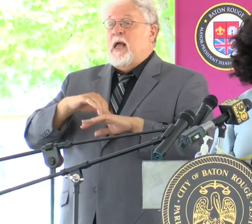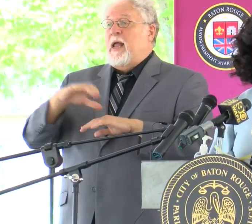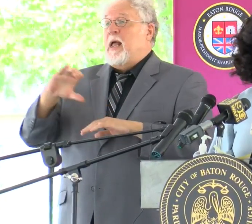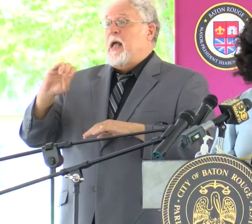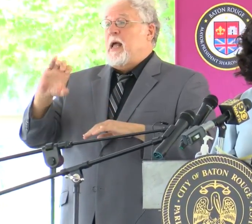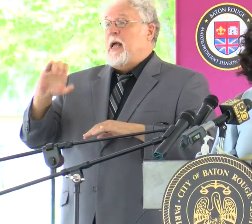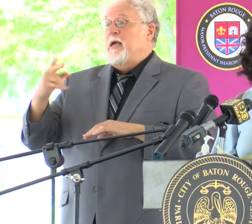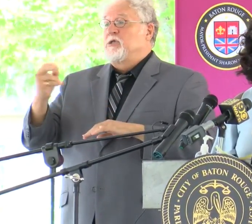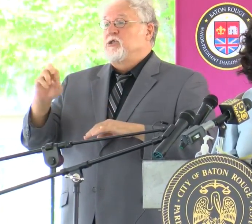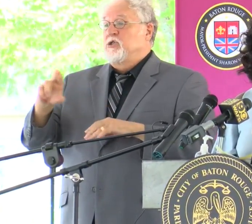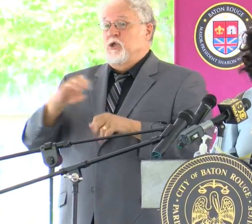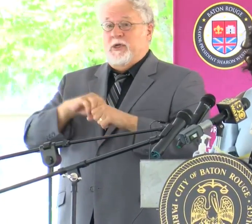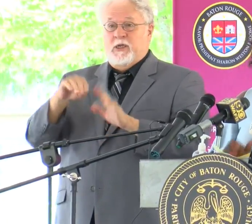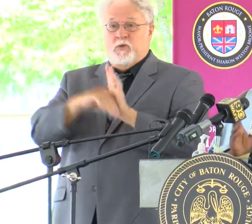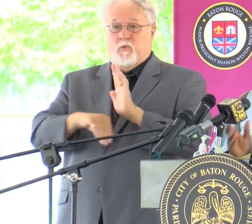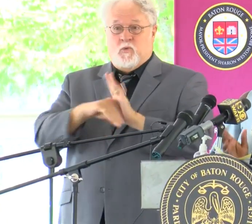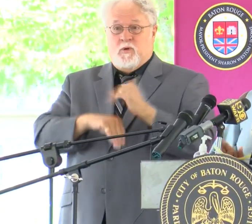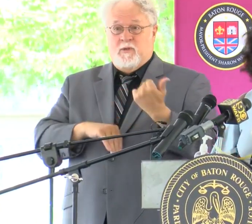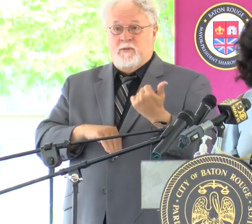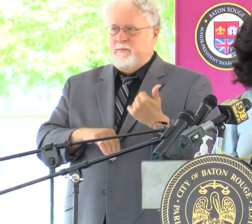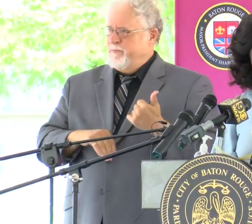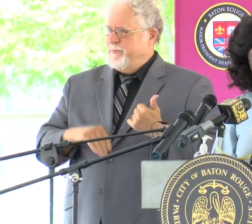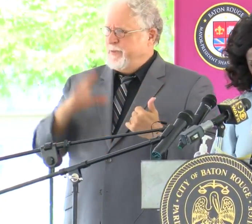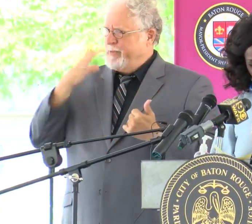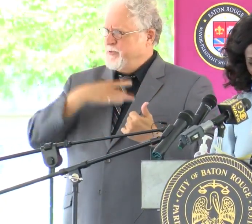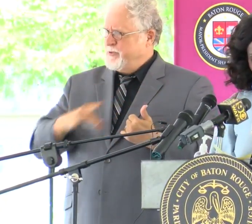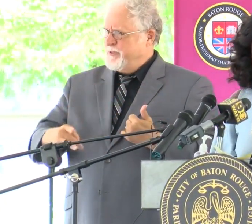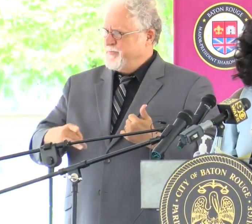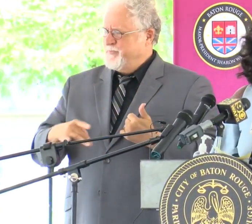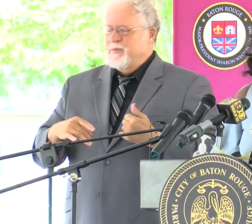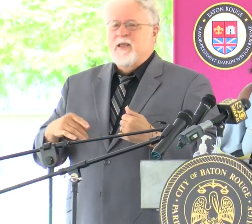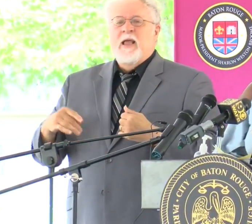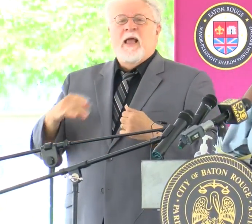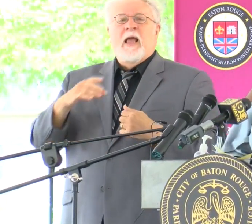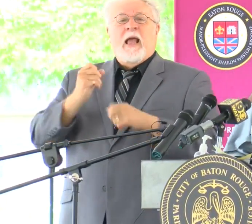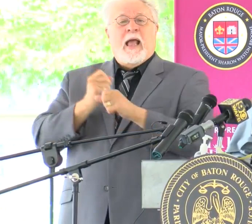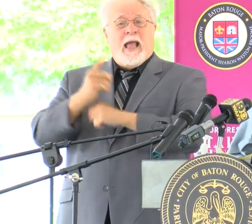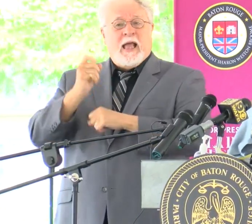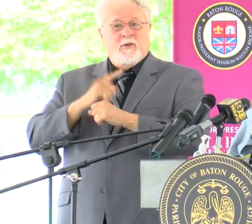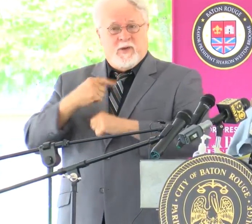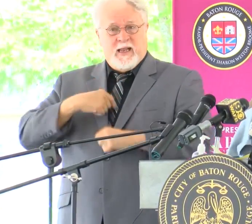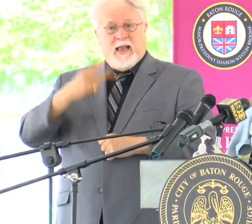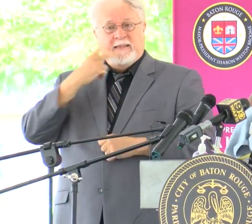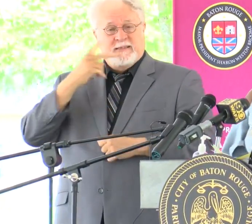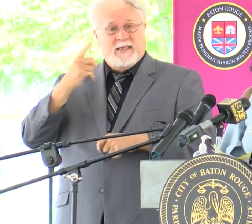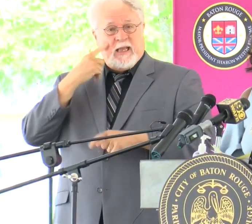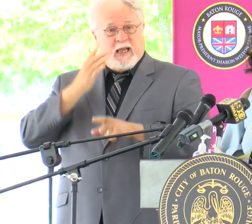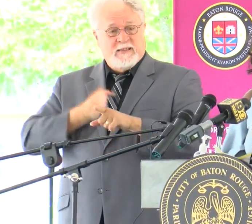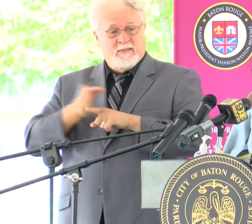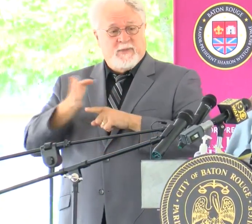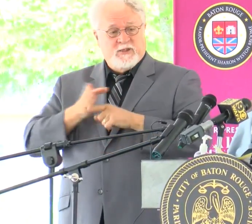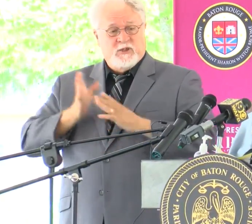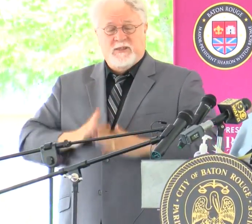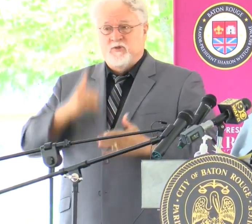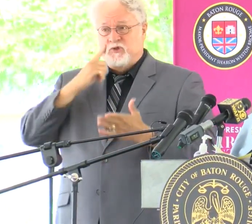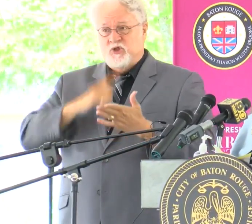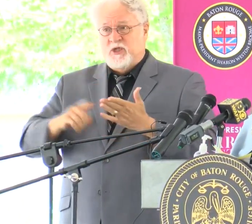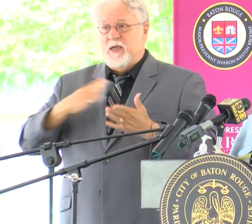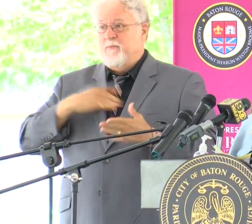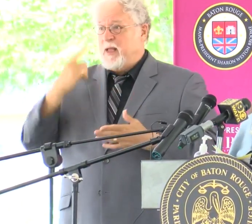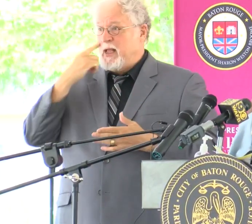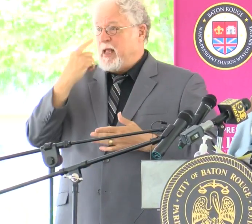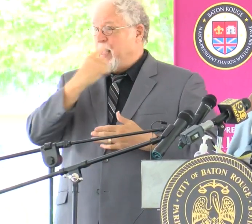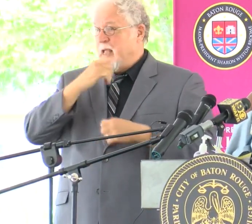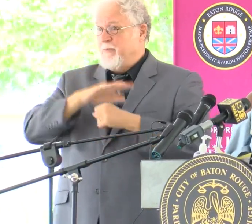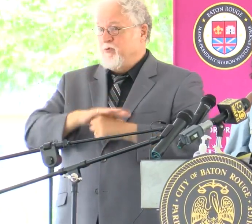Hospital in New Orleans. Isn't that interesting? Annually, I see an eye specialist to check my eye pressure.